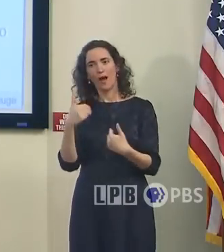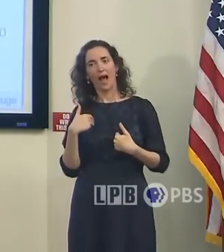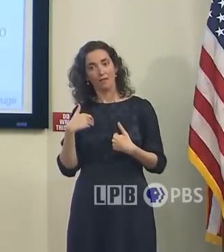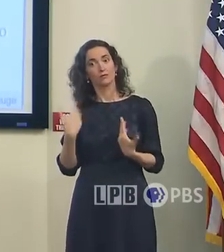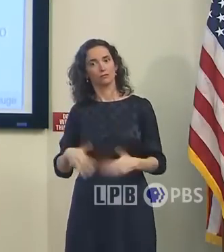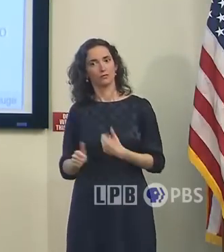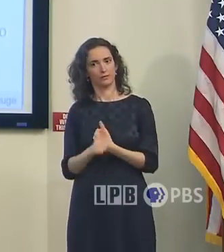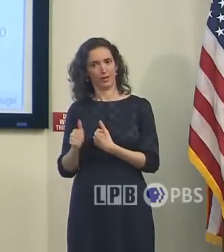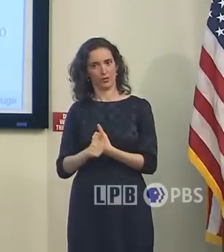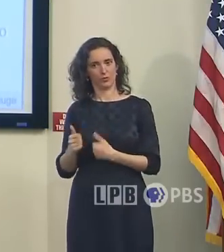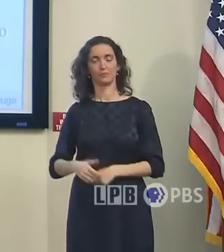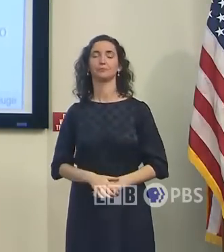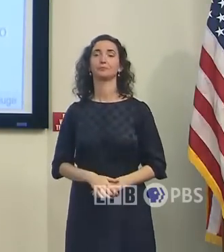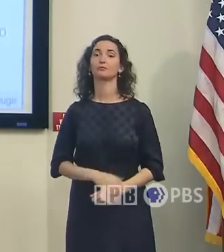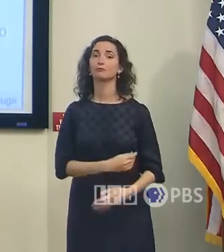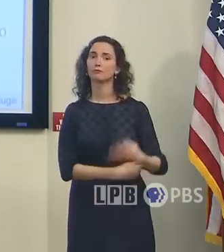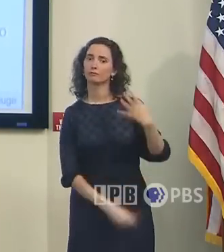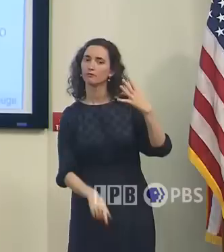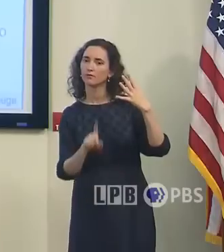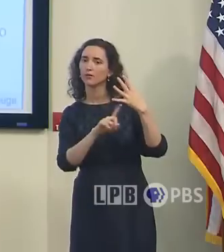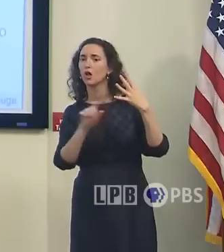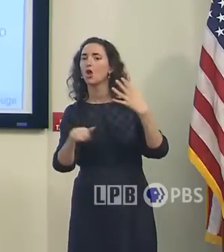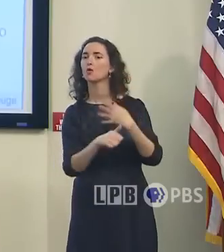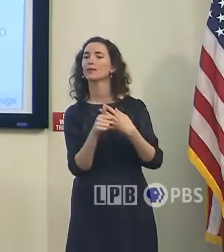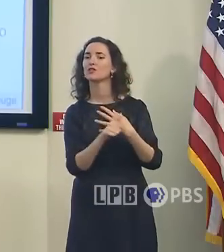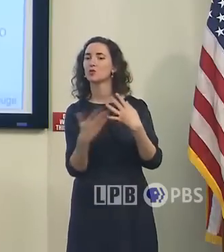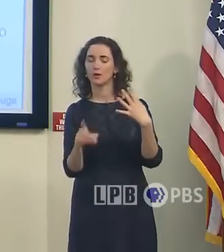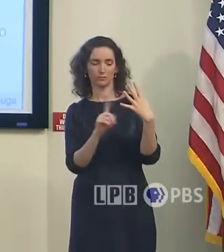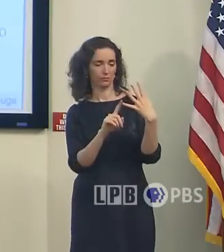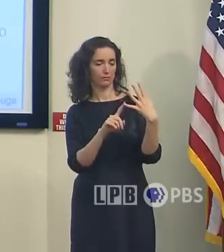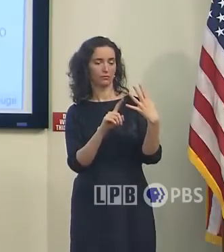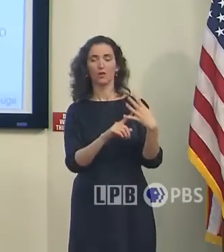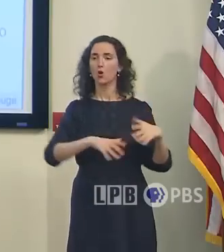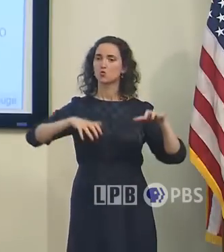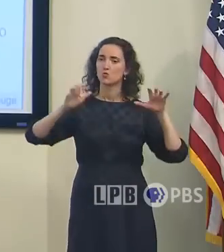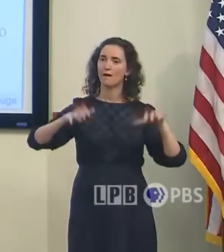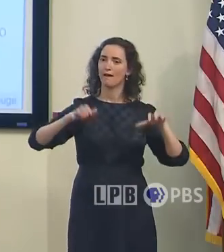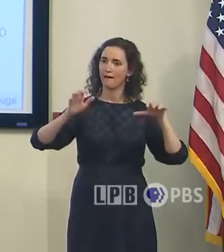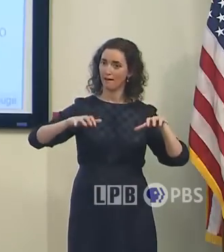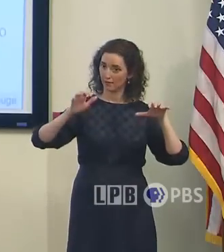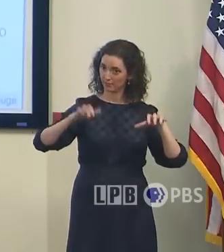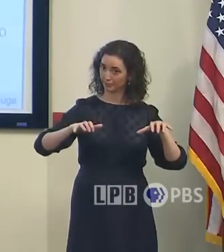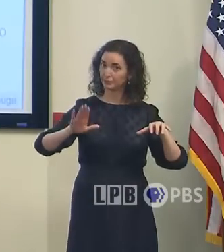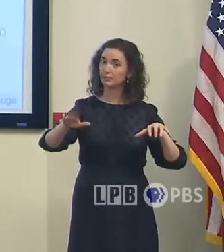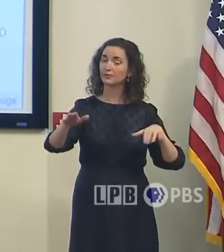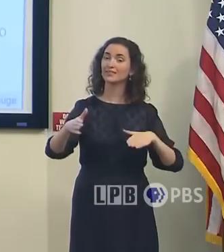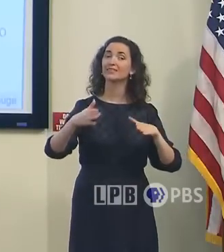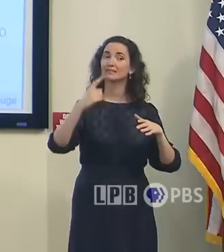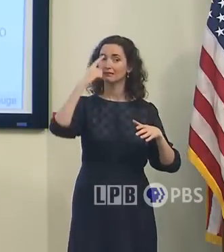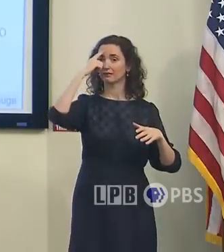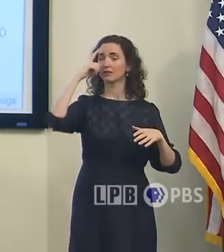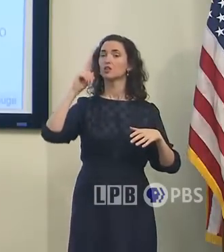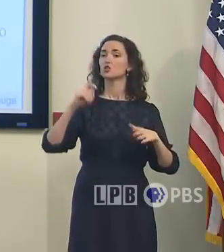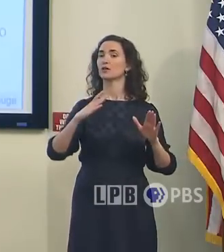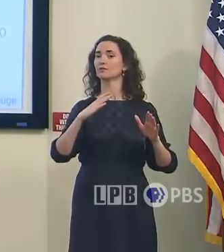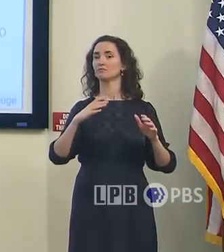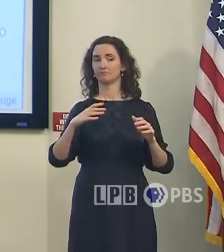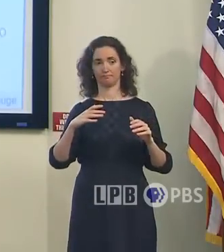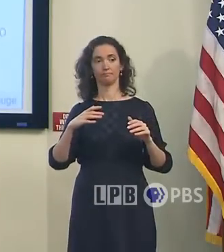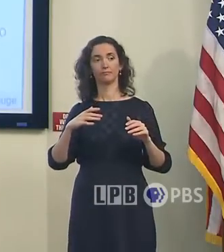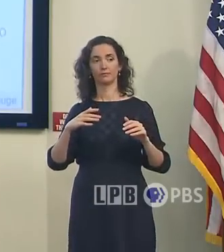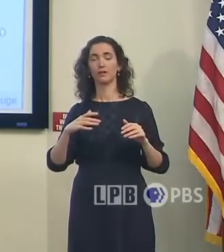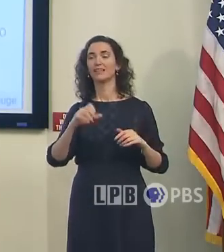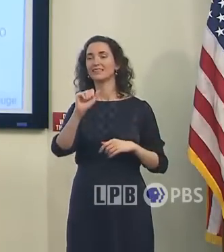Rainfall is another huge issue with this storm. We're talking 10 to 15 inches of rainfall over a large